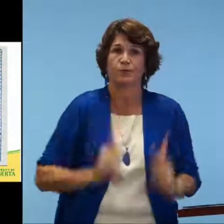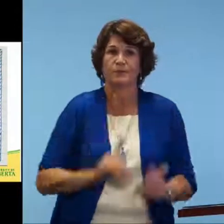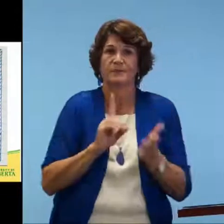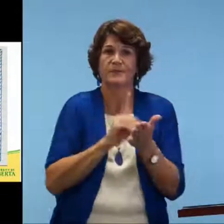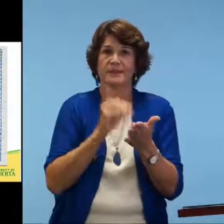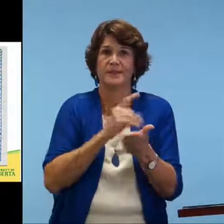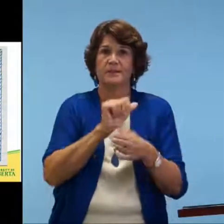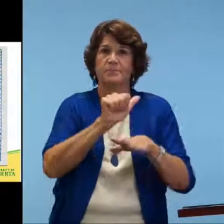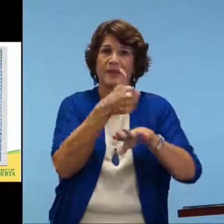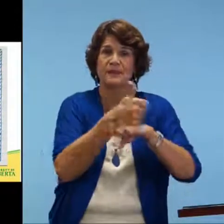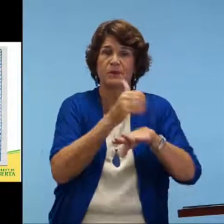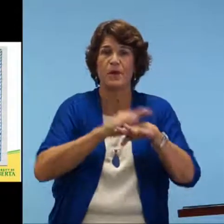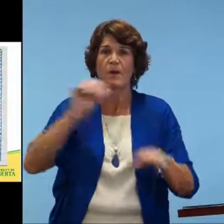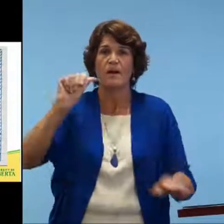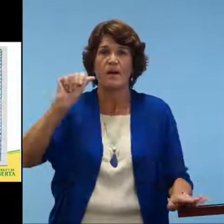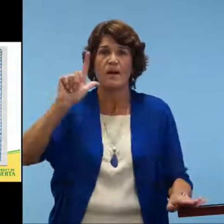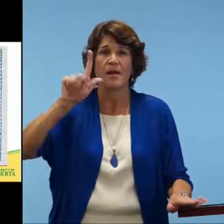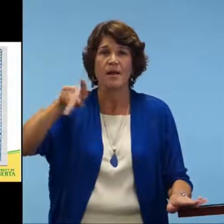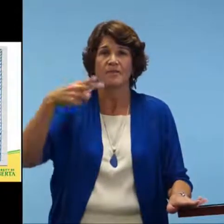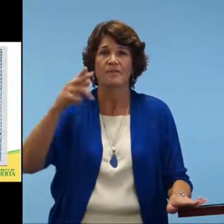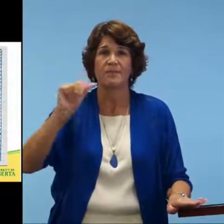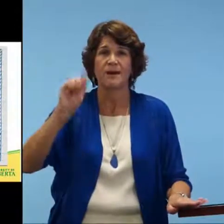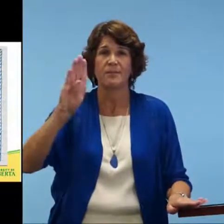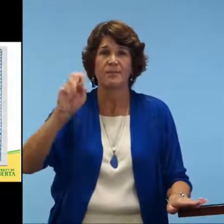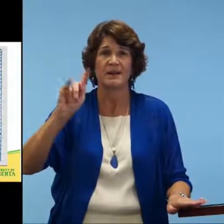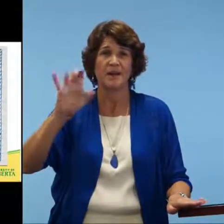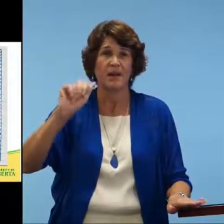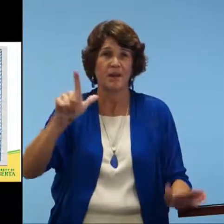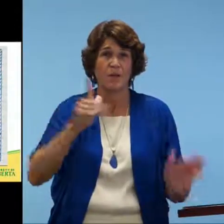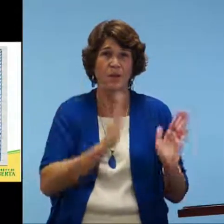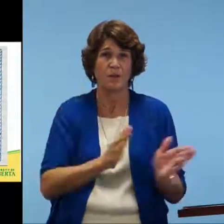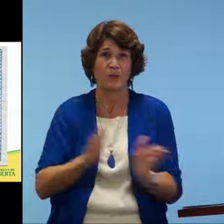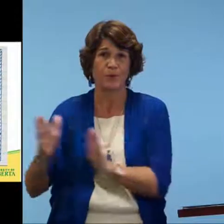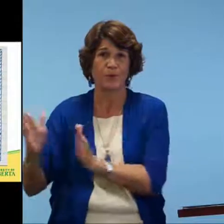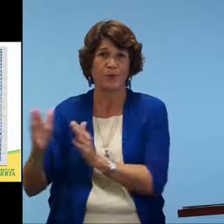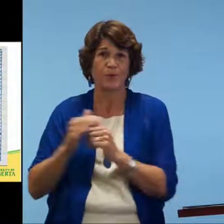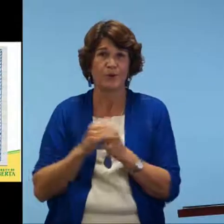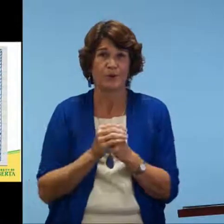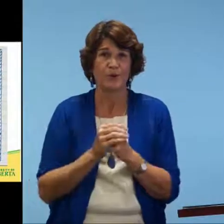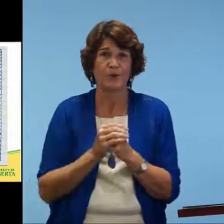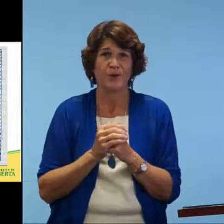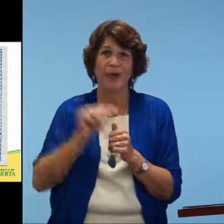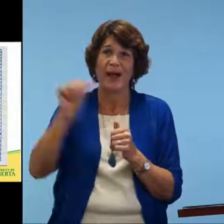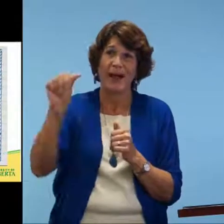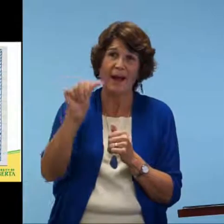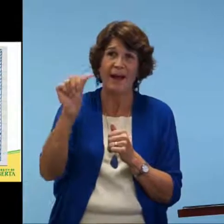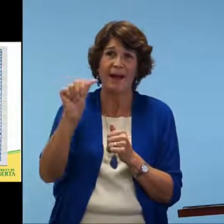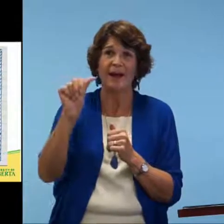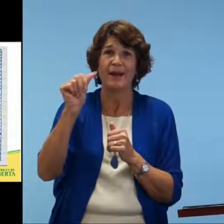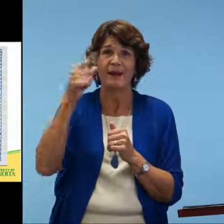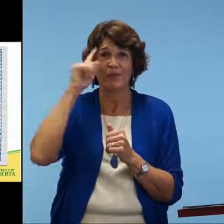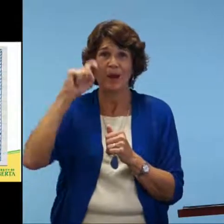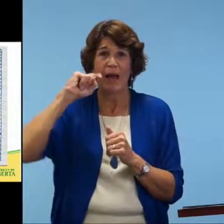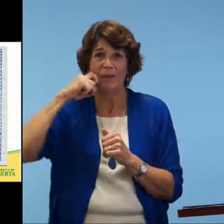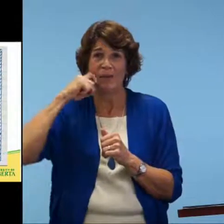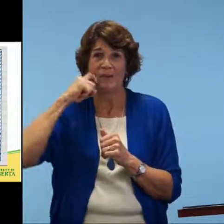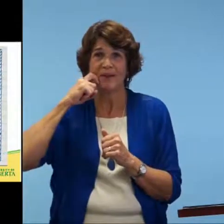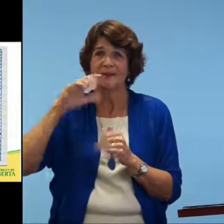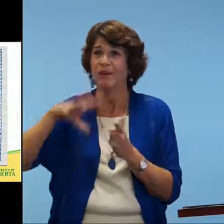word, they start to note those in their own dictionary. And it's typically done in alphabetical order. So A for Apple,